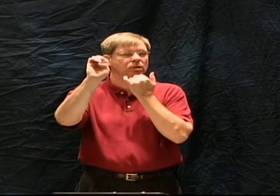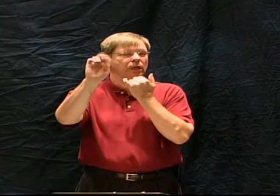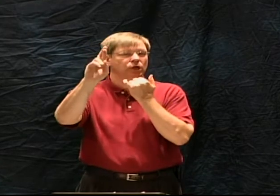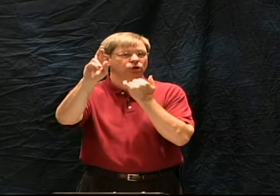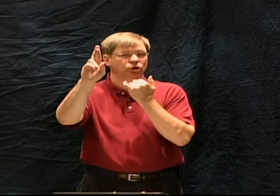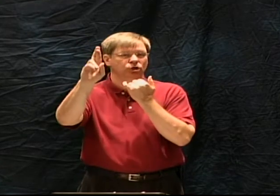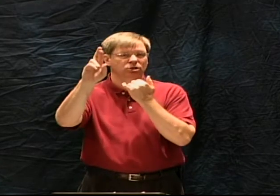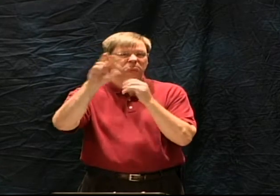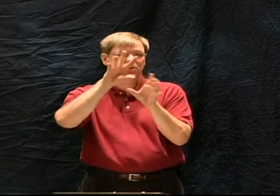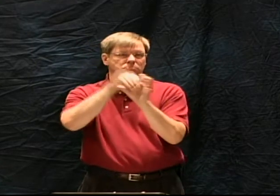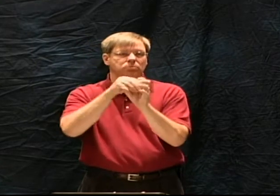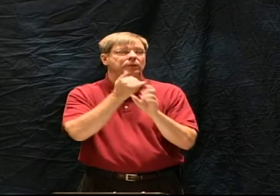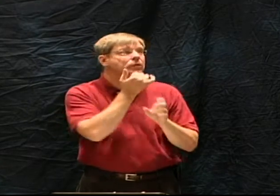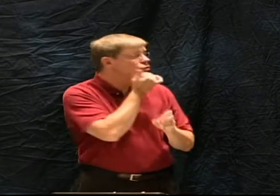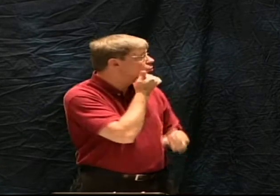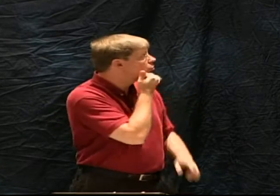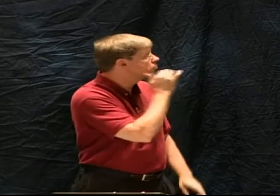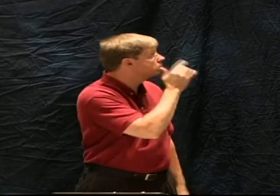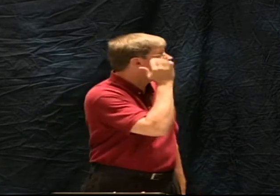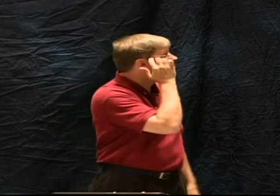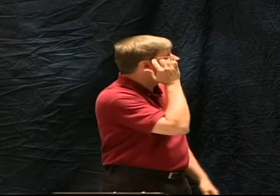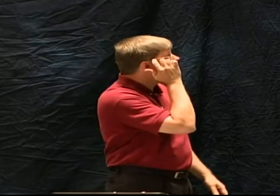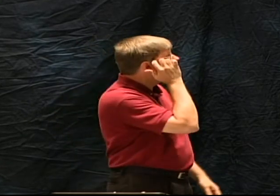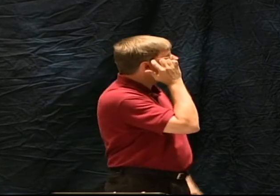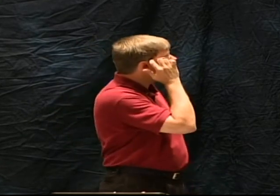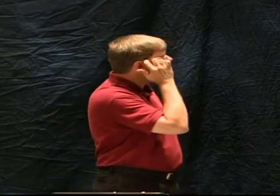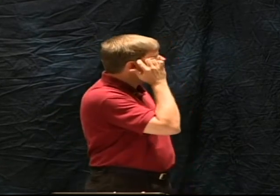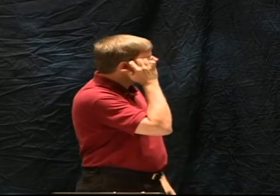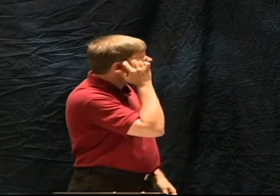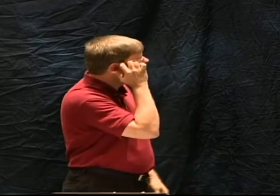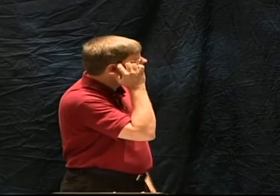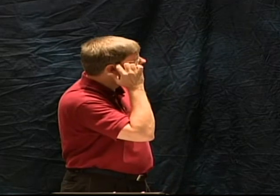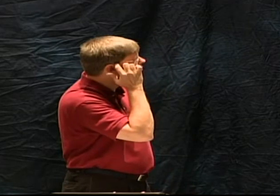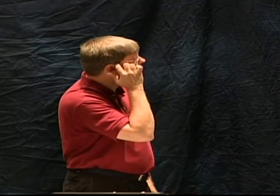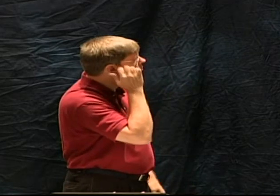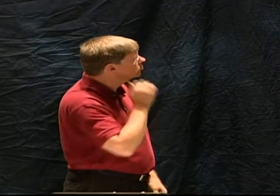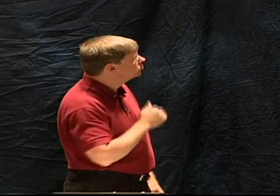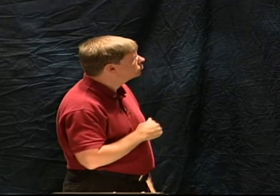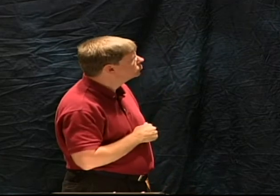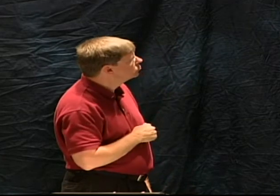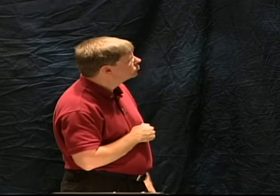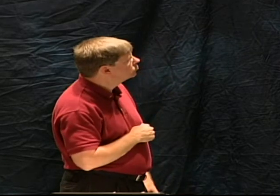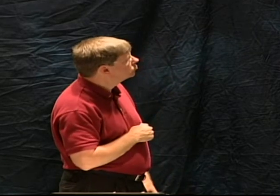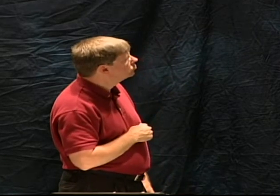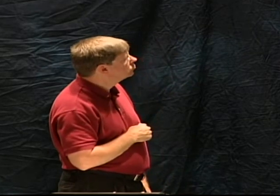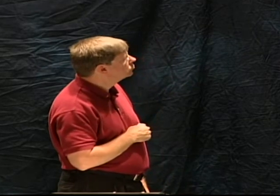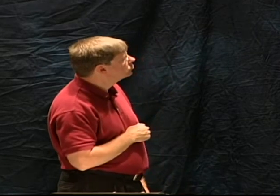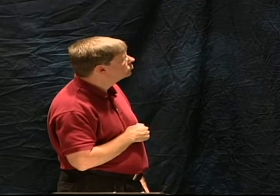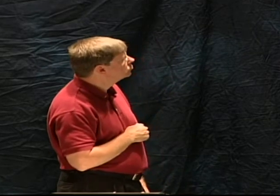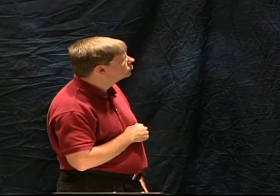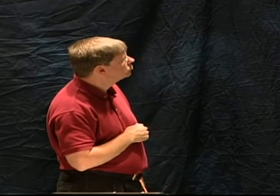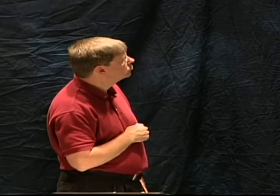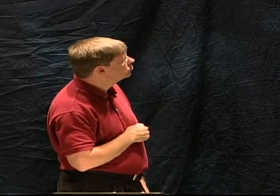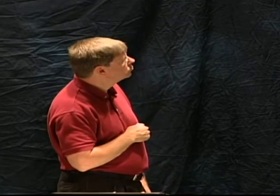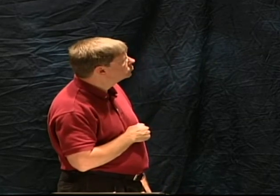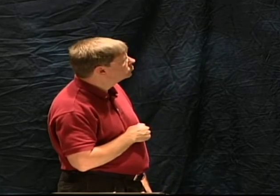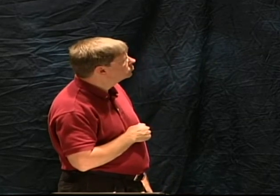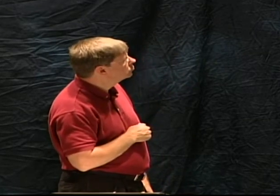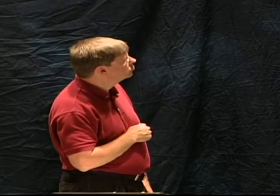Inerrancy, you can see contained within this word, E-R-R, error. So inerrancy,